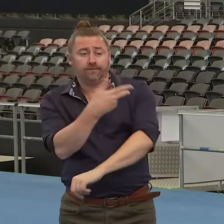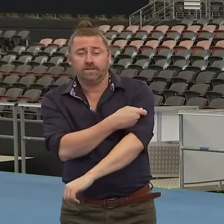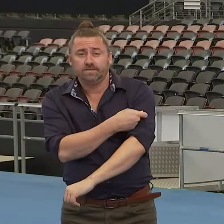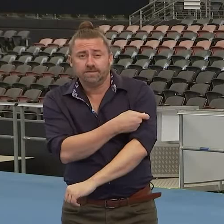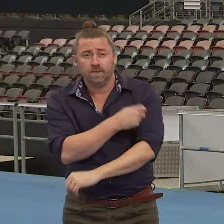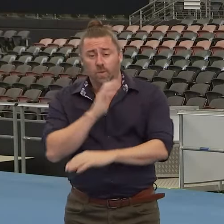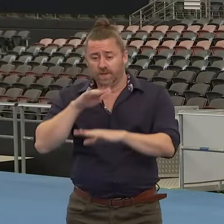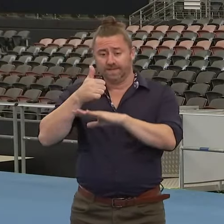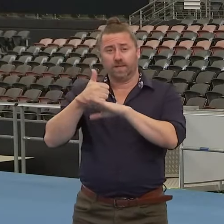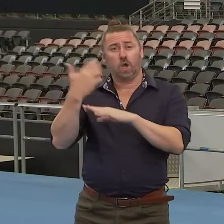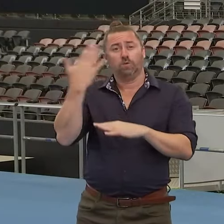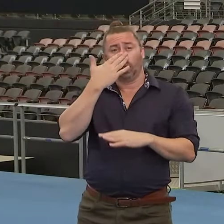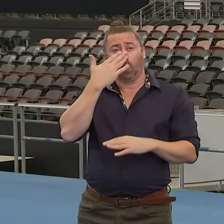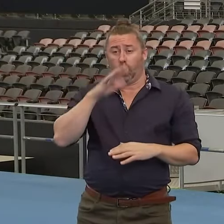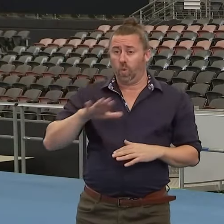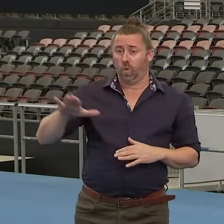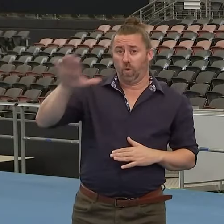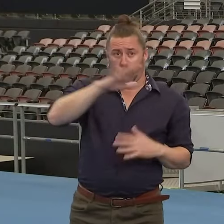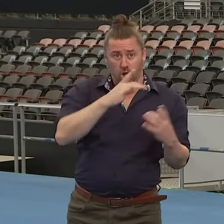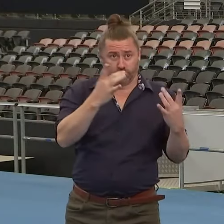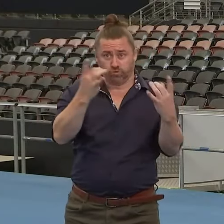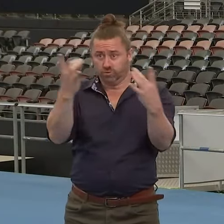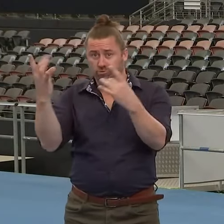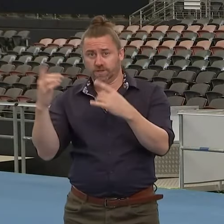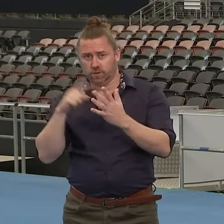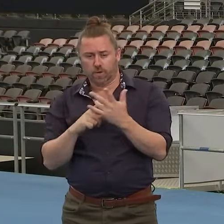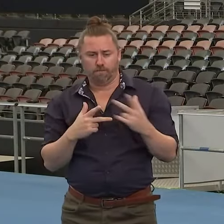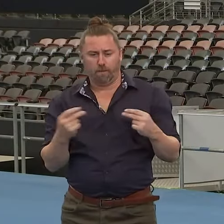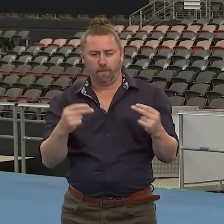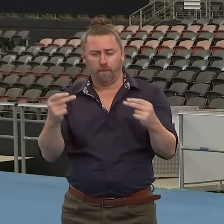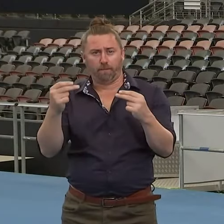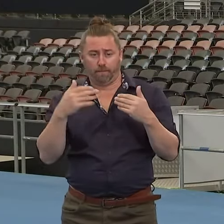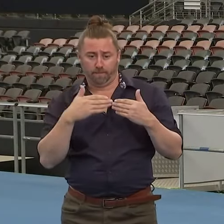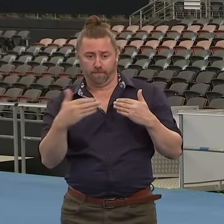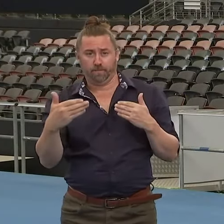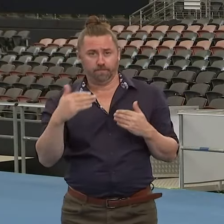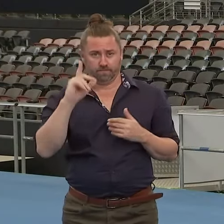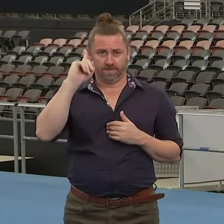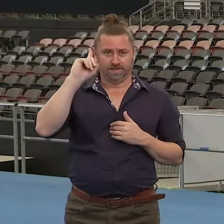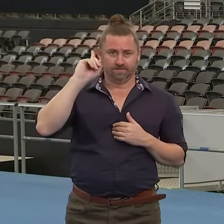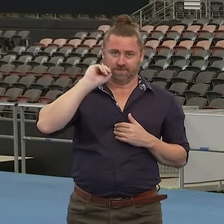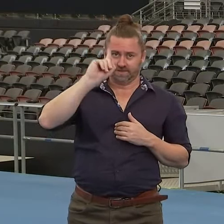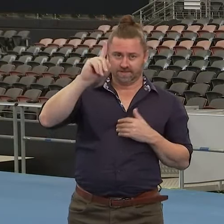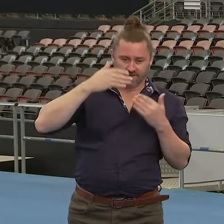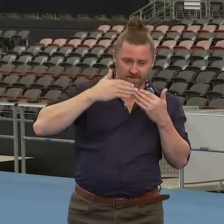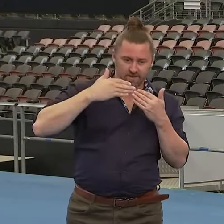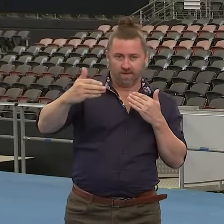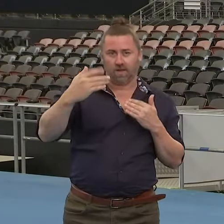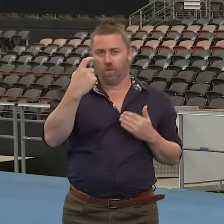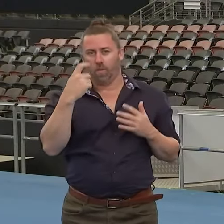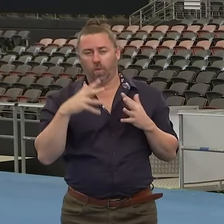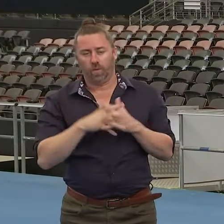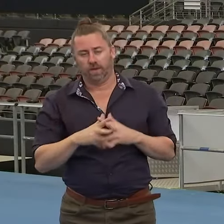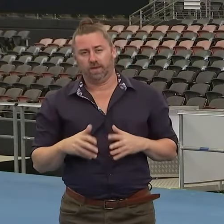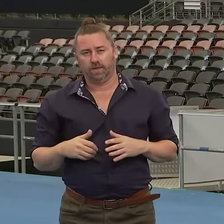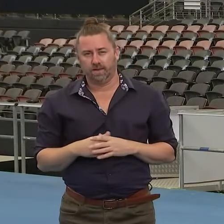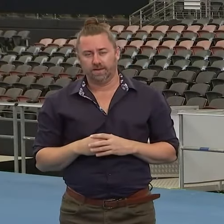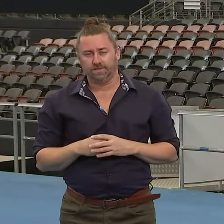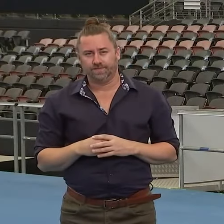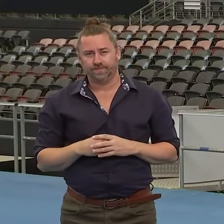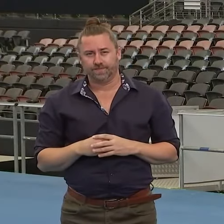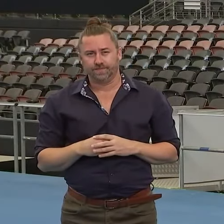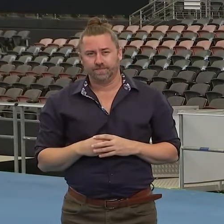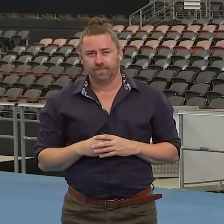these hubs so that we have more vaccination of school children when they arrive back at school. The plan